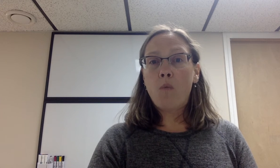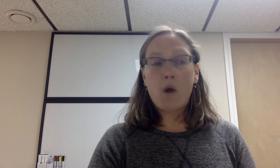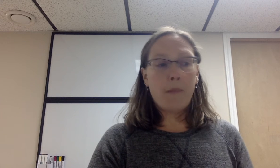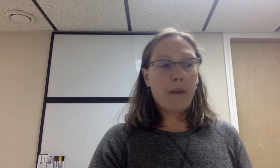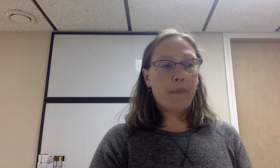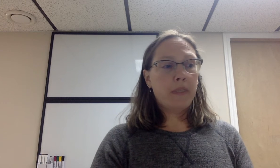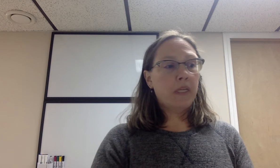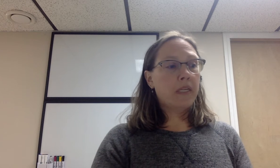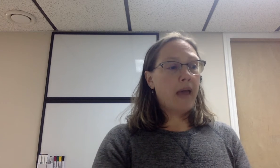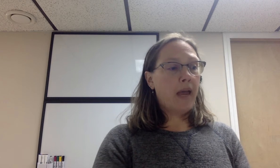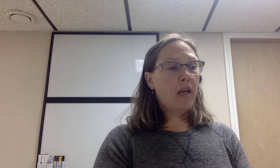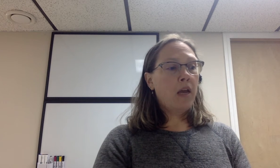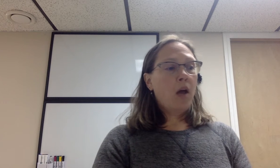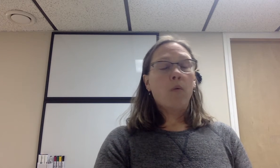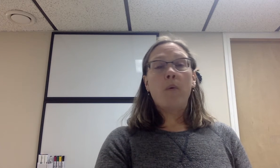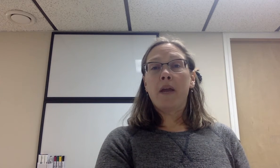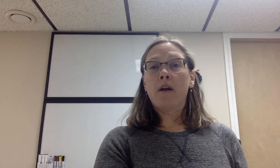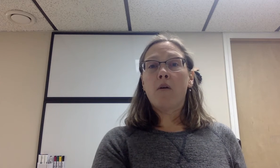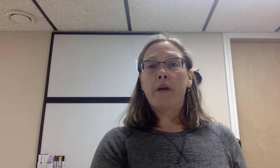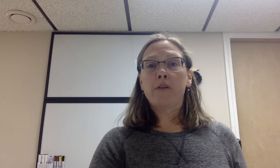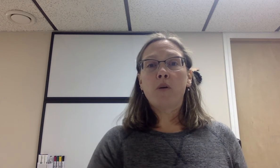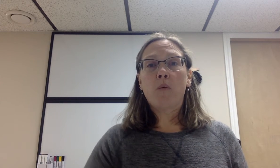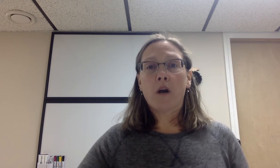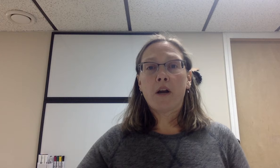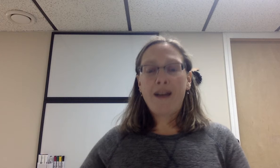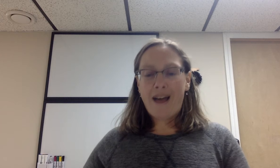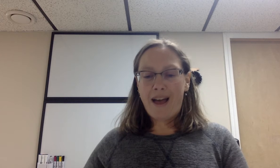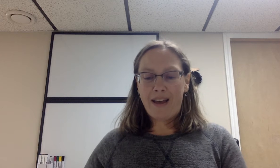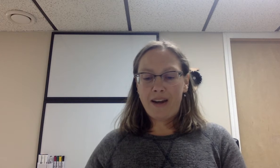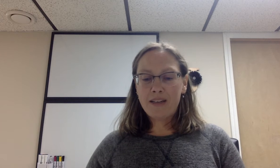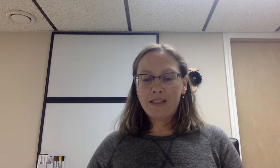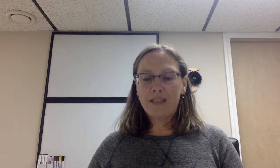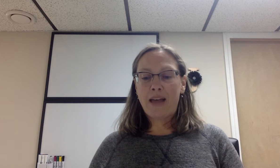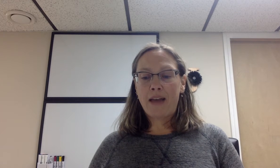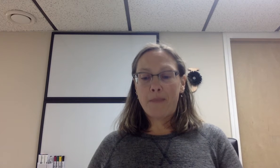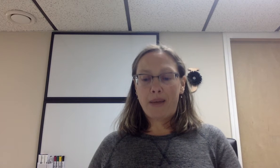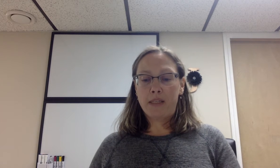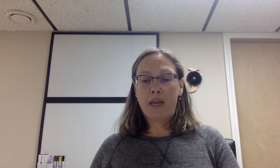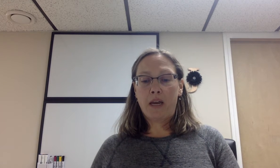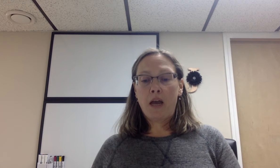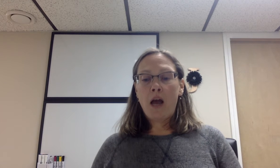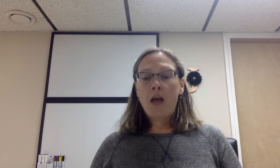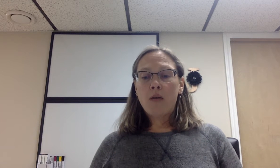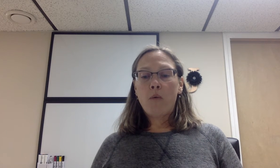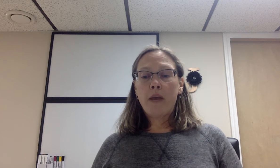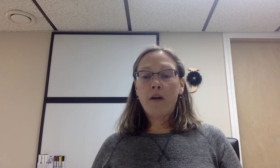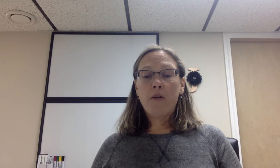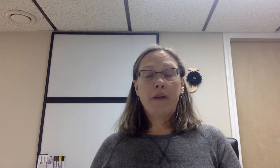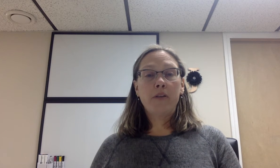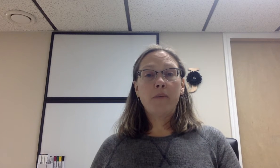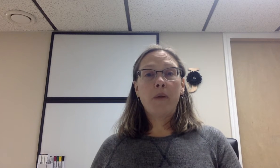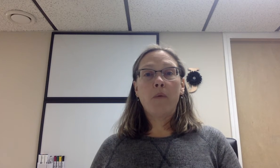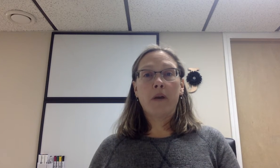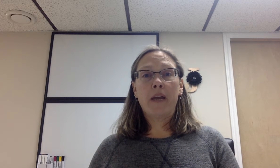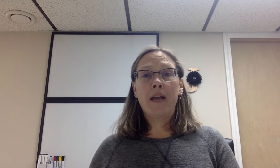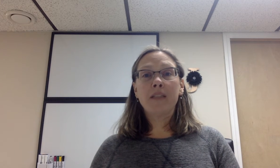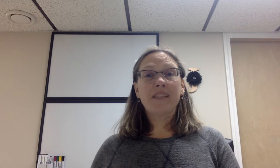warm-up today, we are going to work on segmenting. We are going to be working on